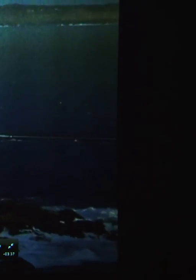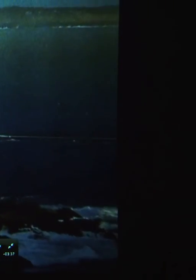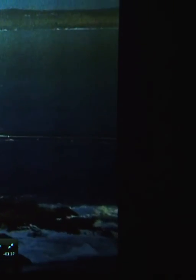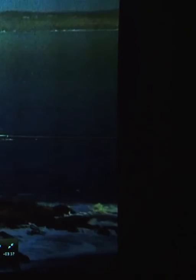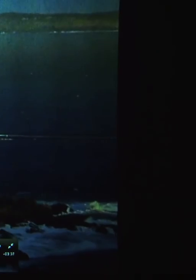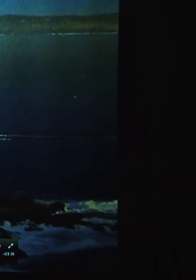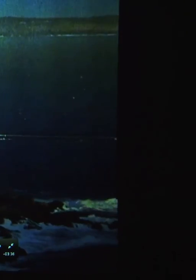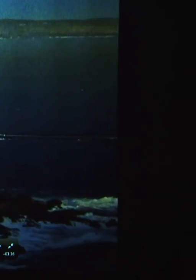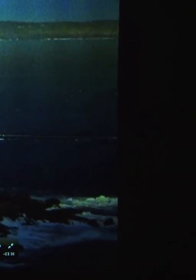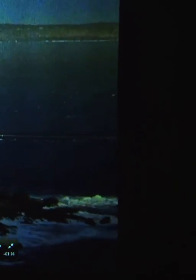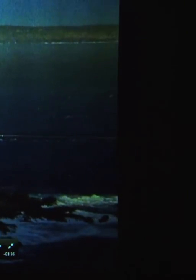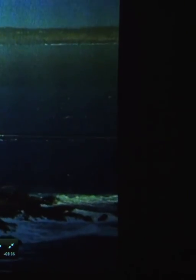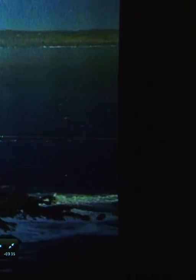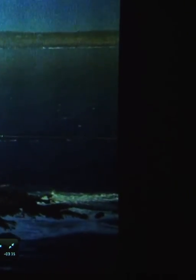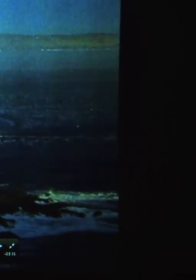Lincoln.